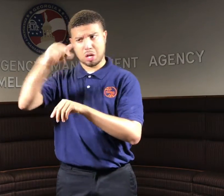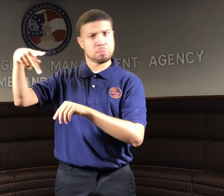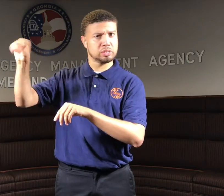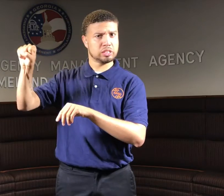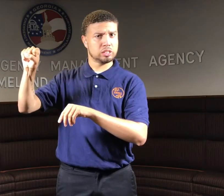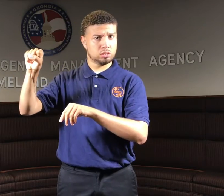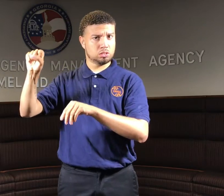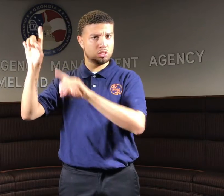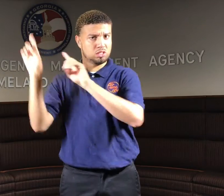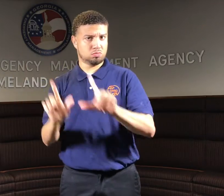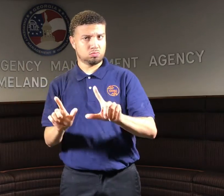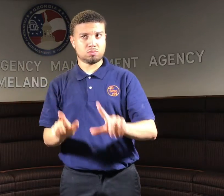alerts.